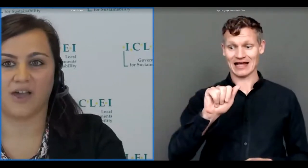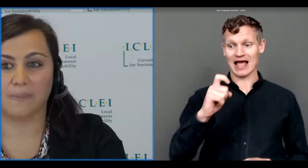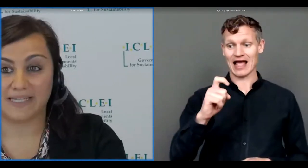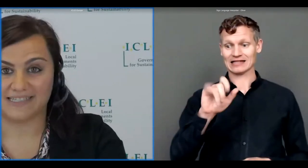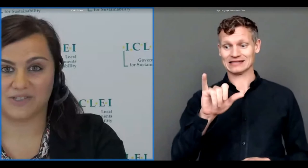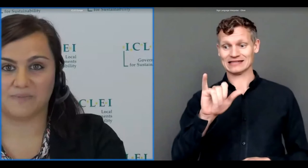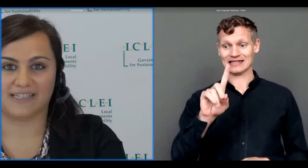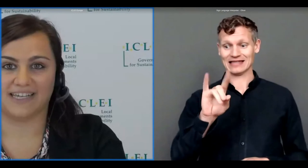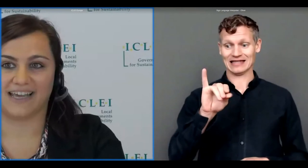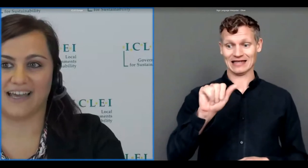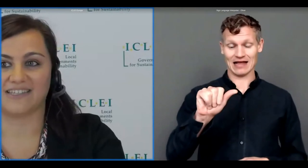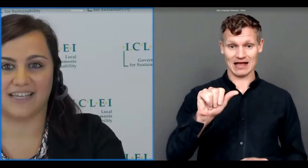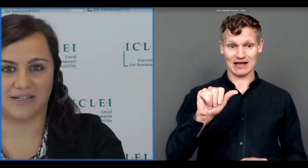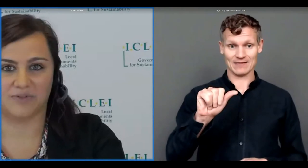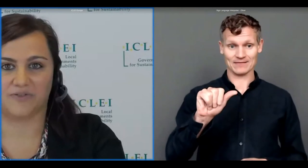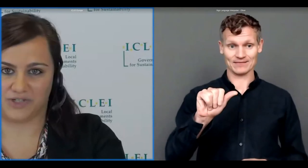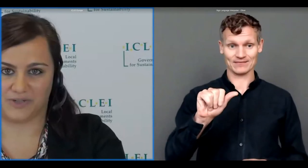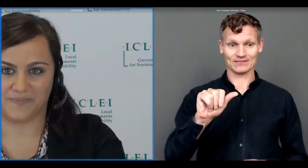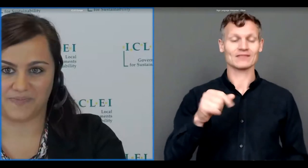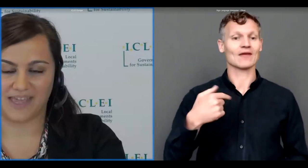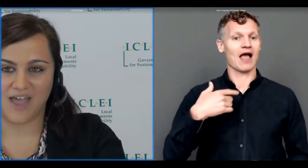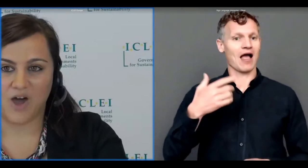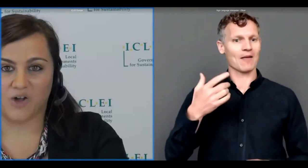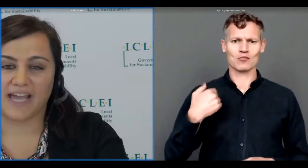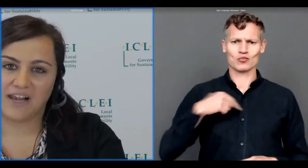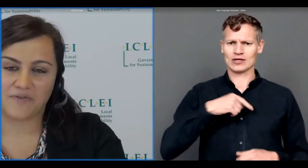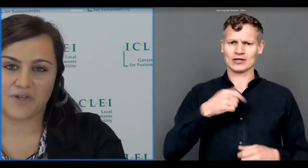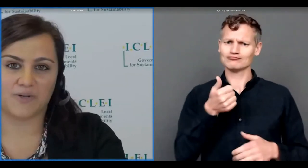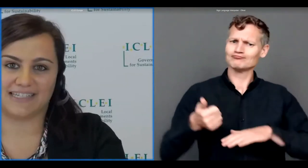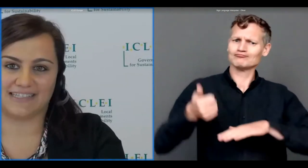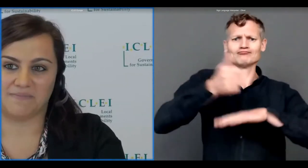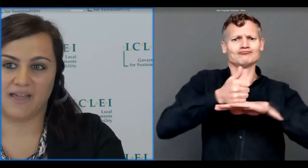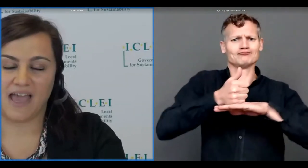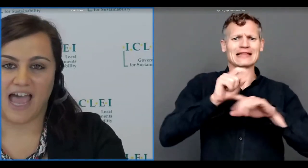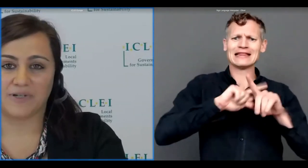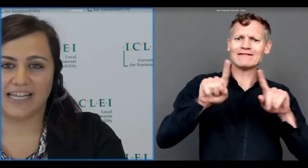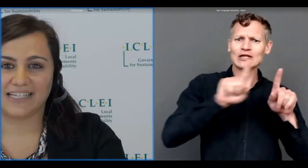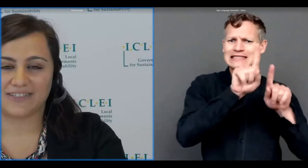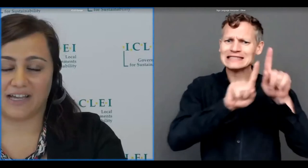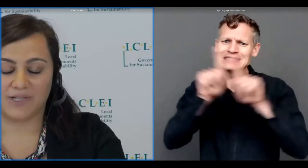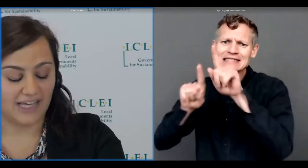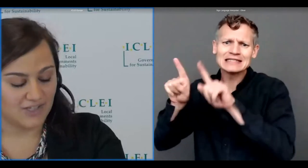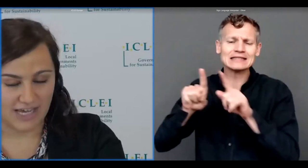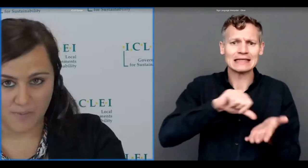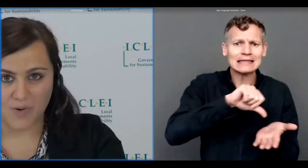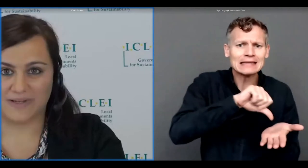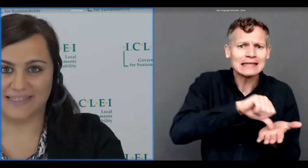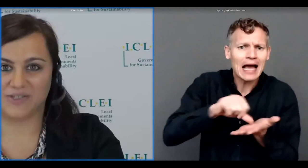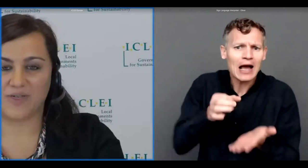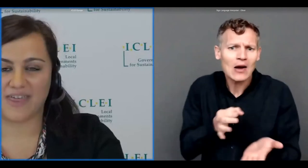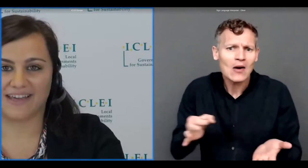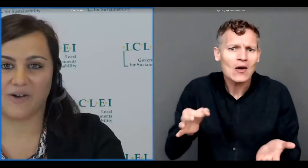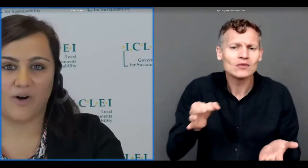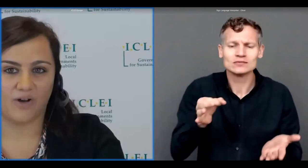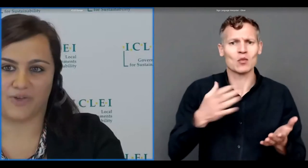committed to building a sustainable future on behalf of the hosting team I would like I would like to take a moment